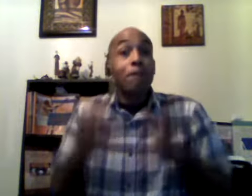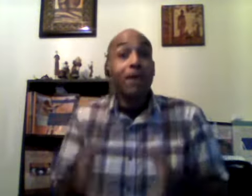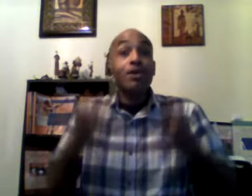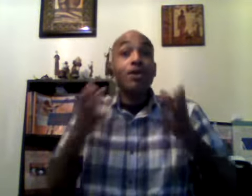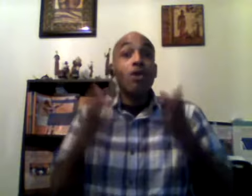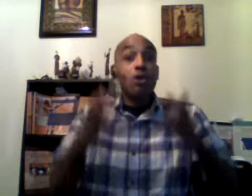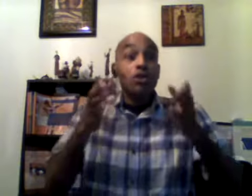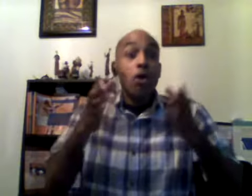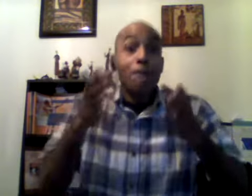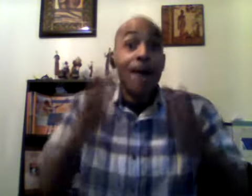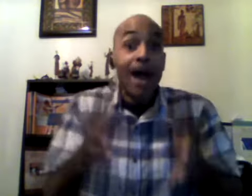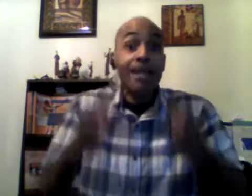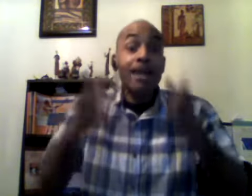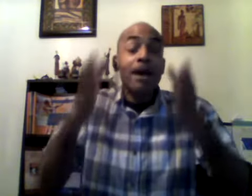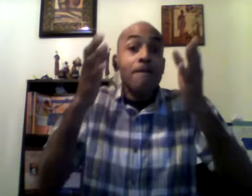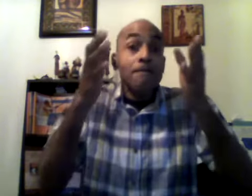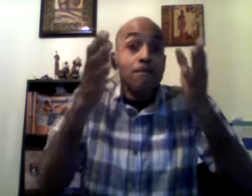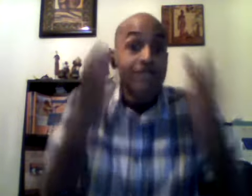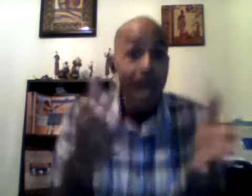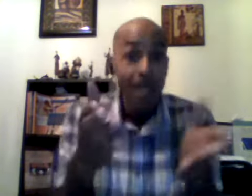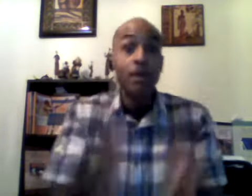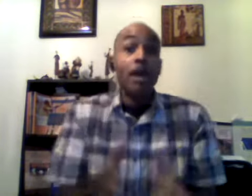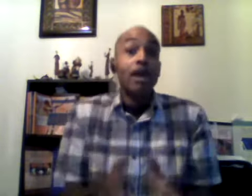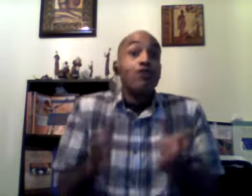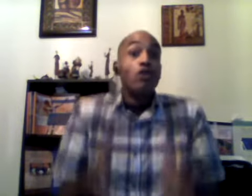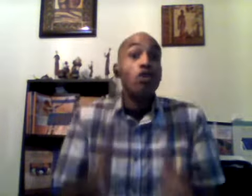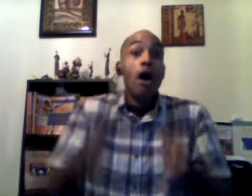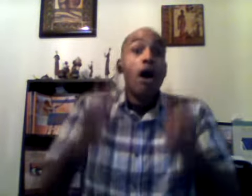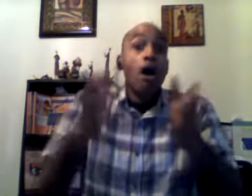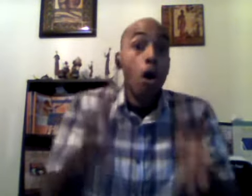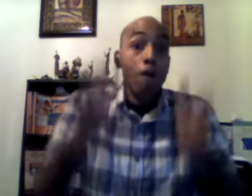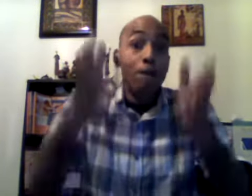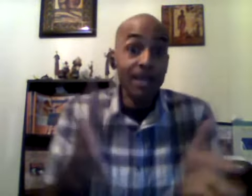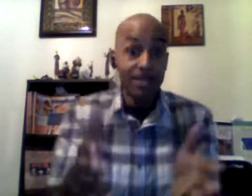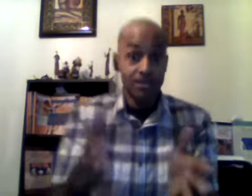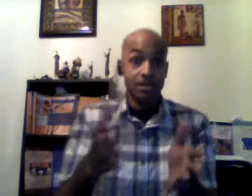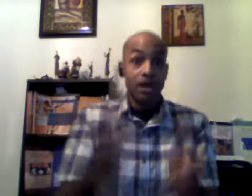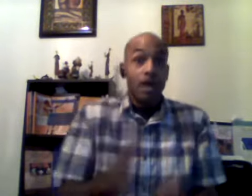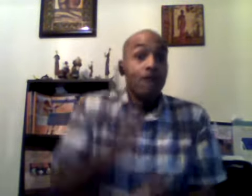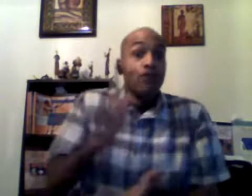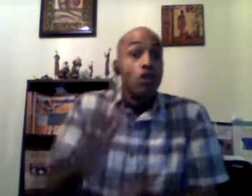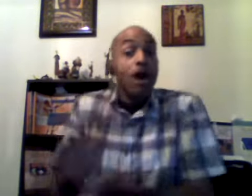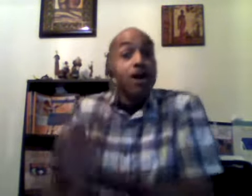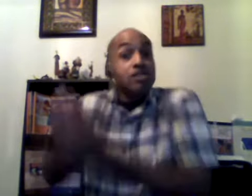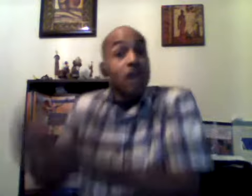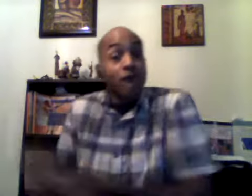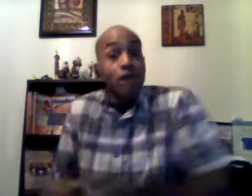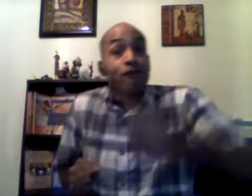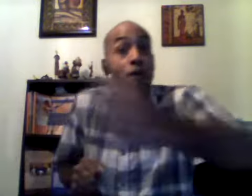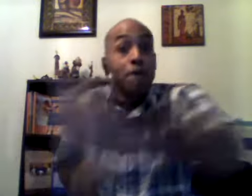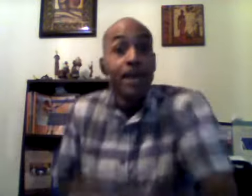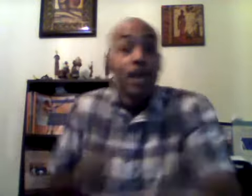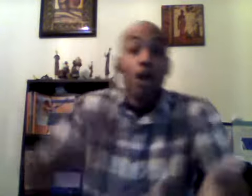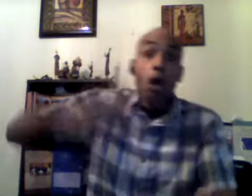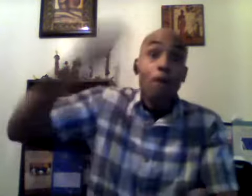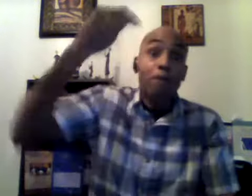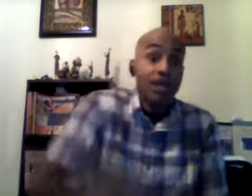build it on your body tight if you are obese if you are suffering from being obese